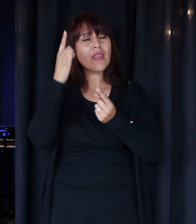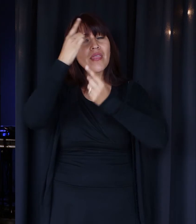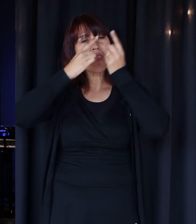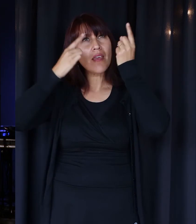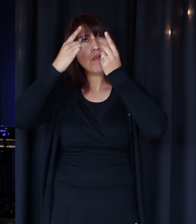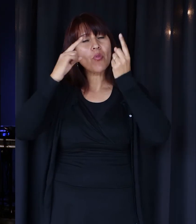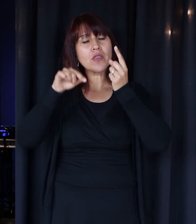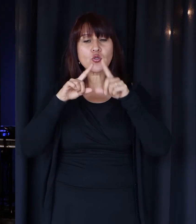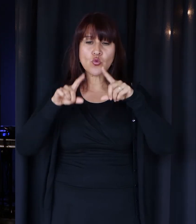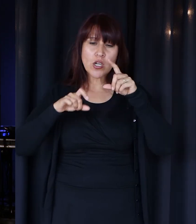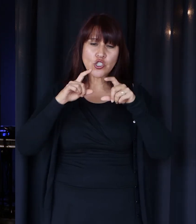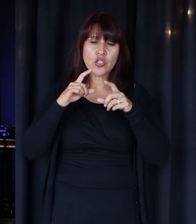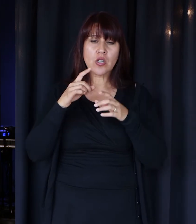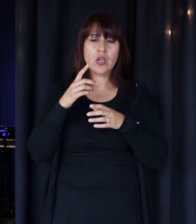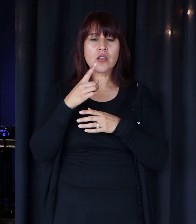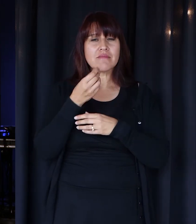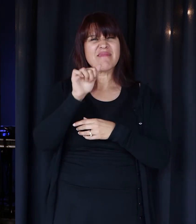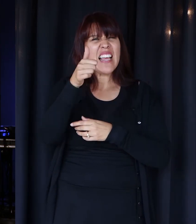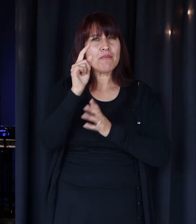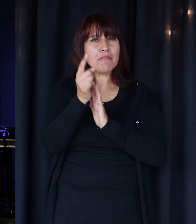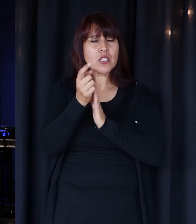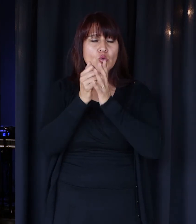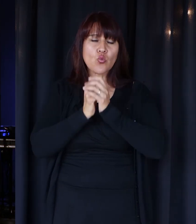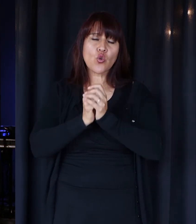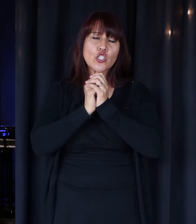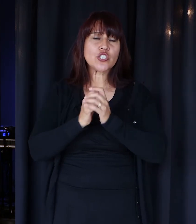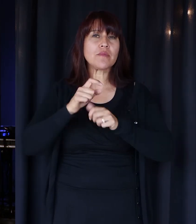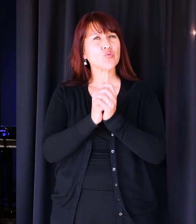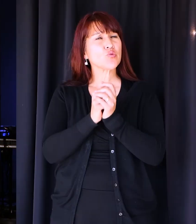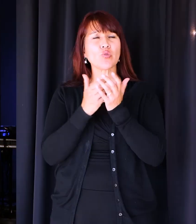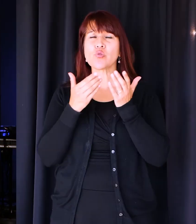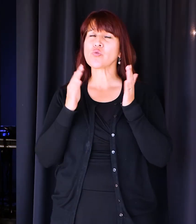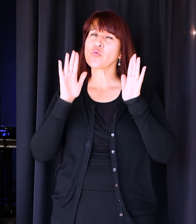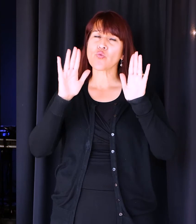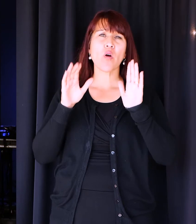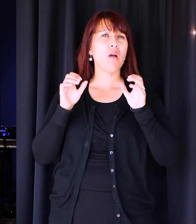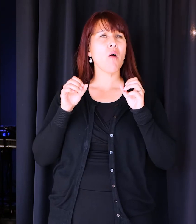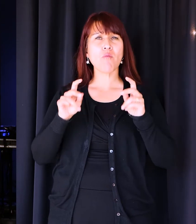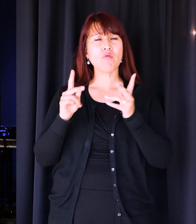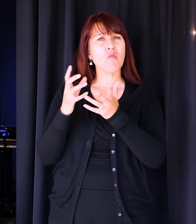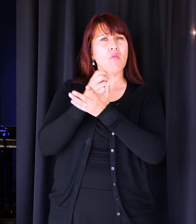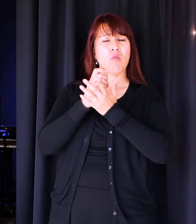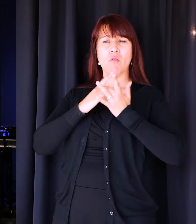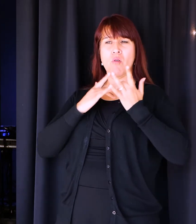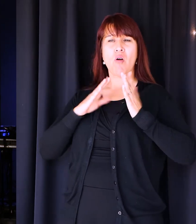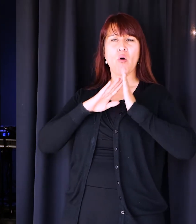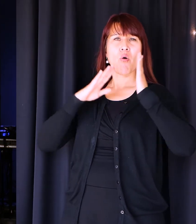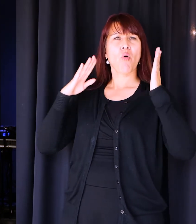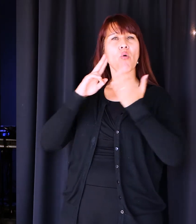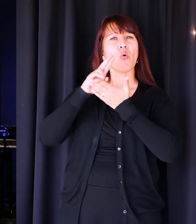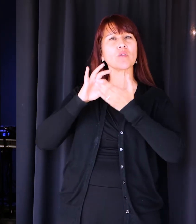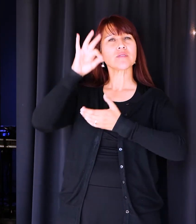this question, these next 10 minutes or so in worship would be a great opportunity for you to open your heart to the Holy Spirit,